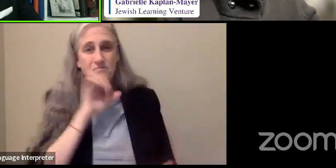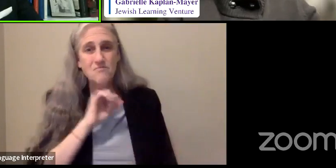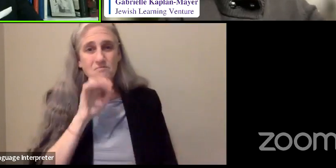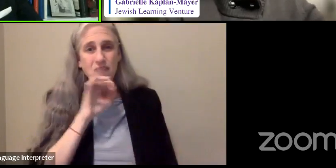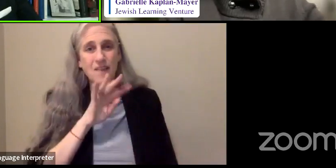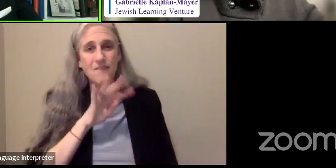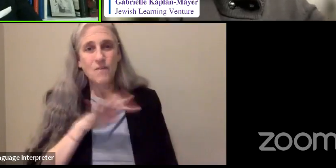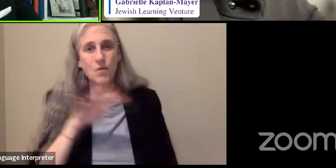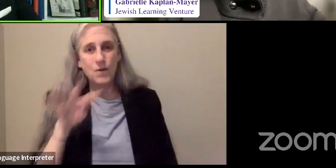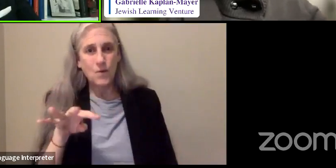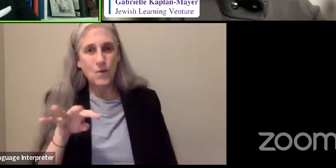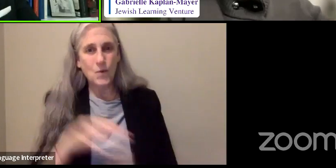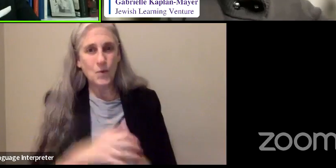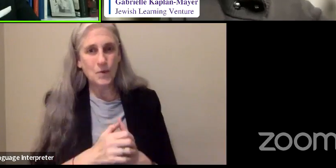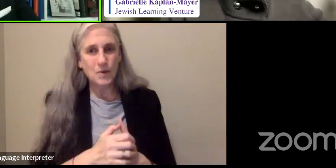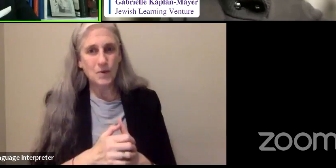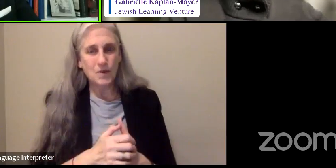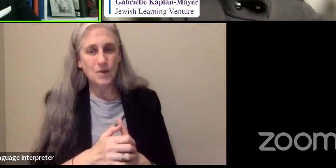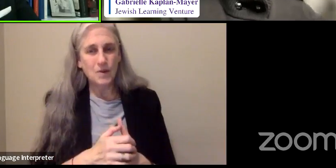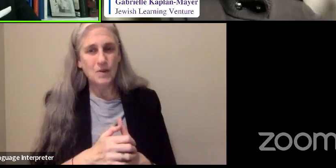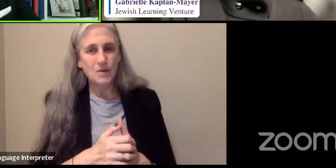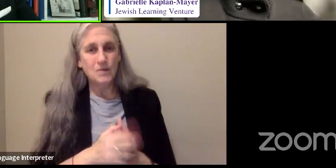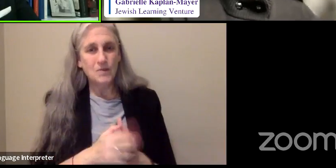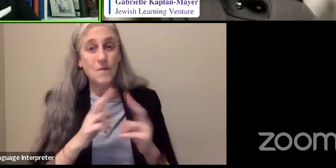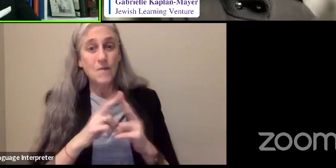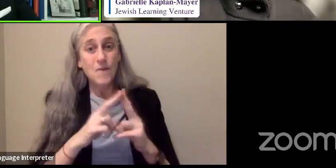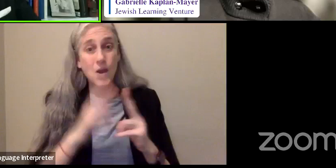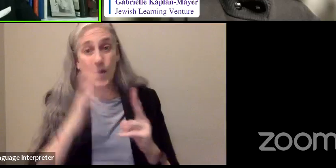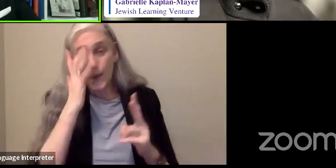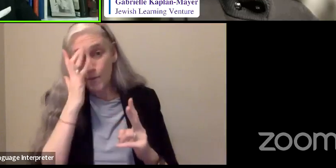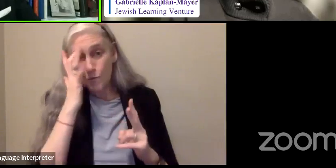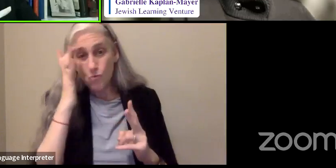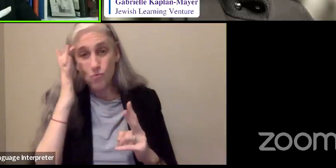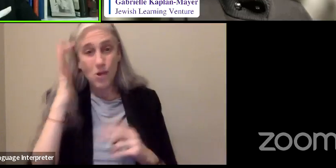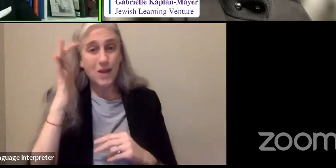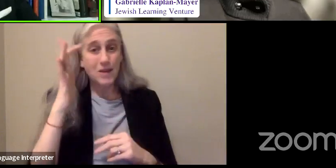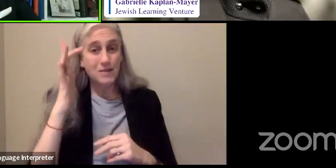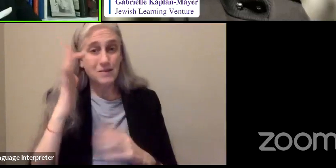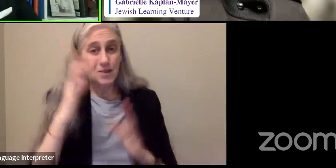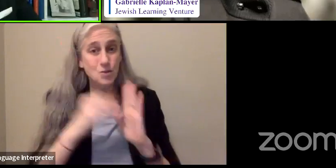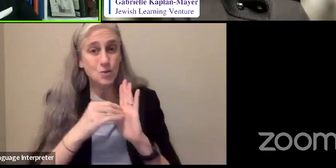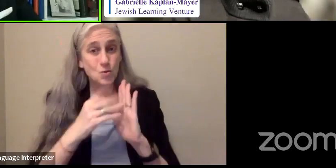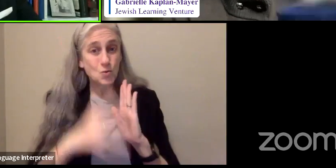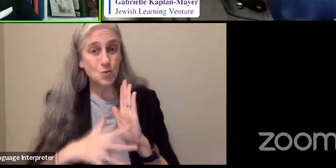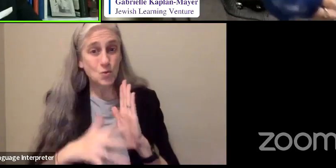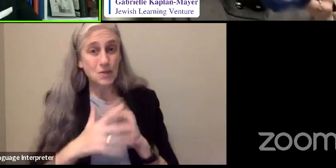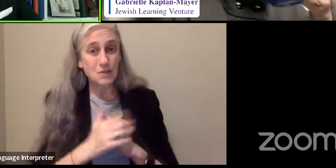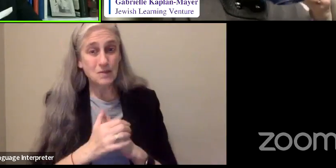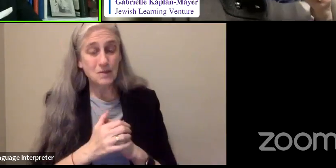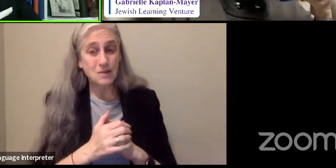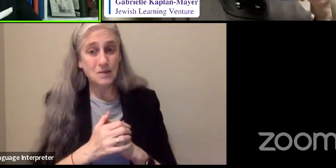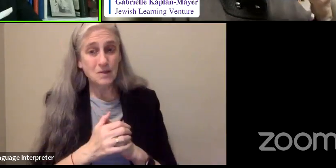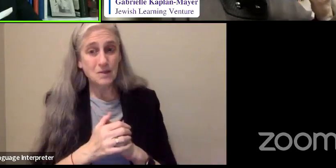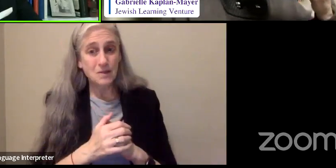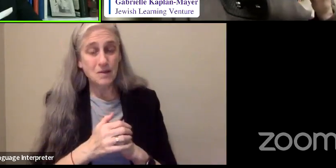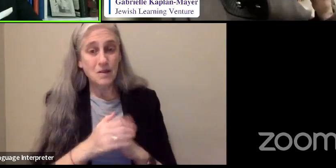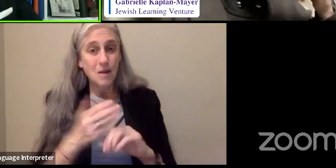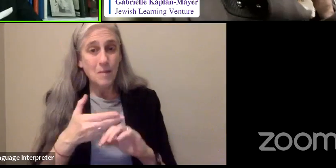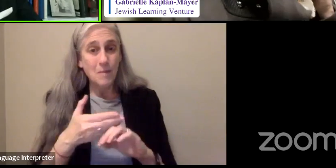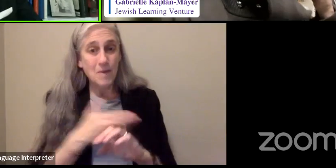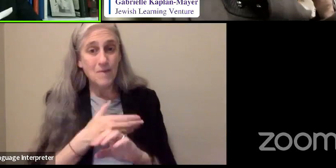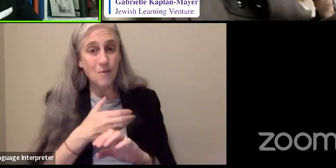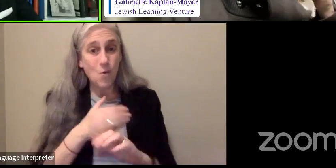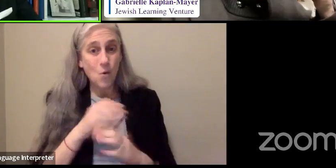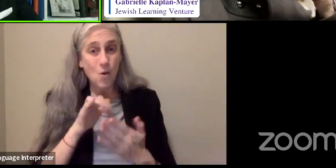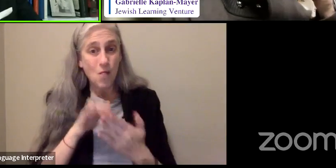So, what does a very bright, promising student prior to